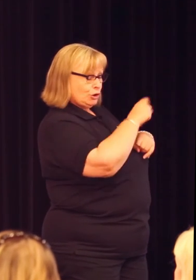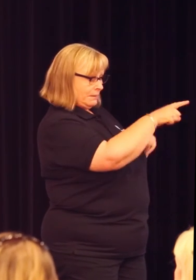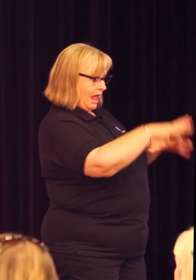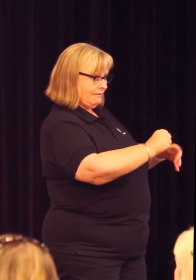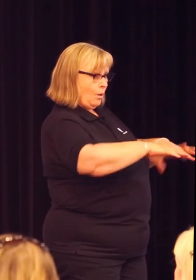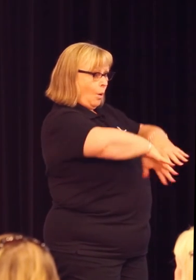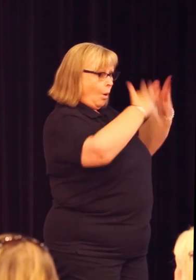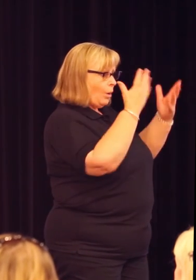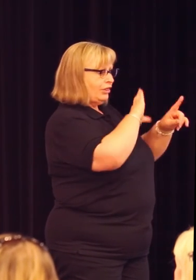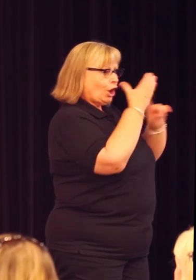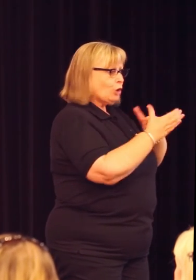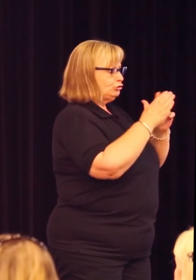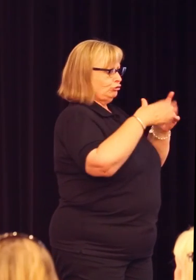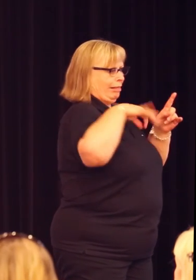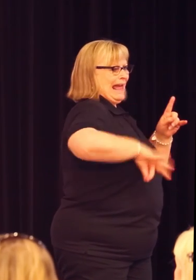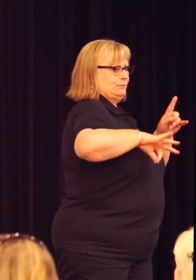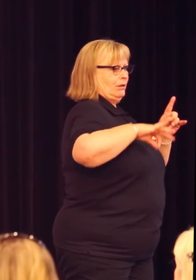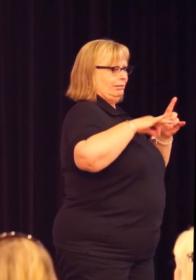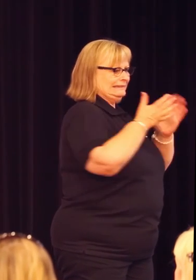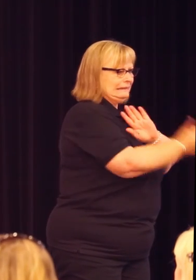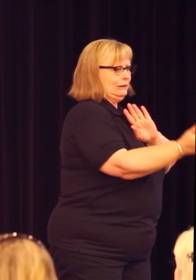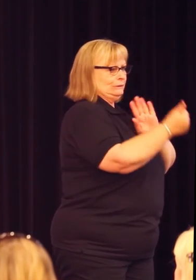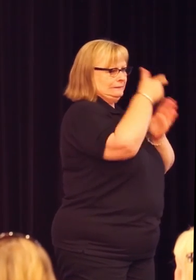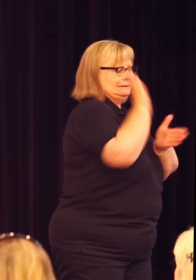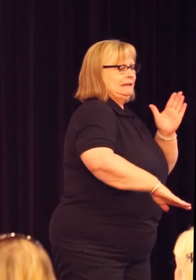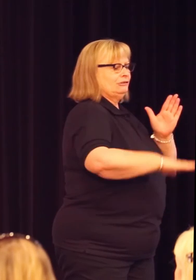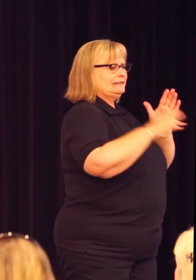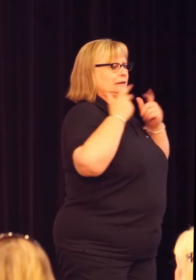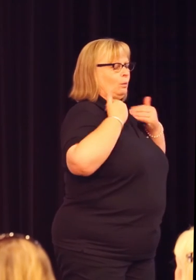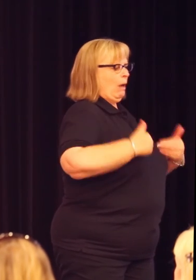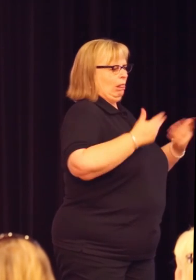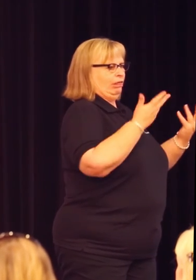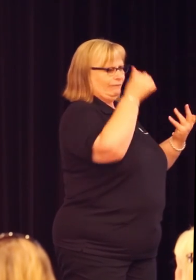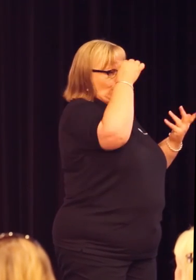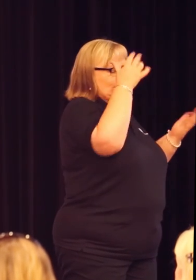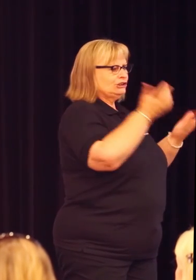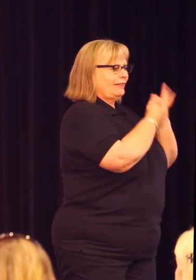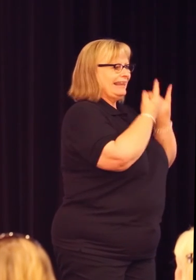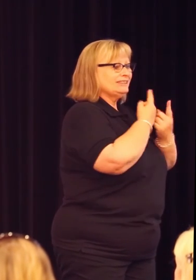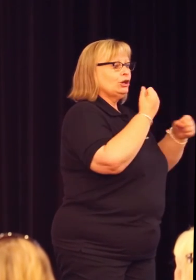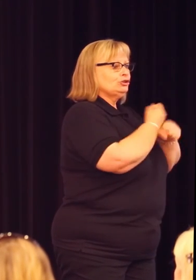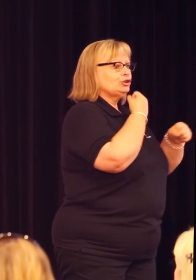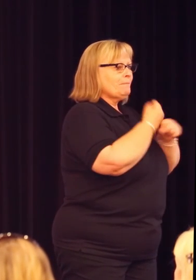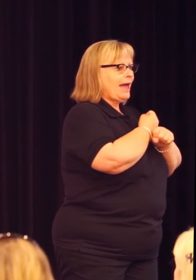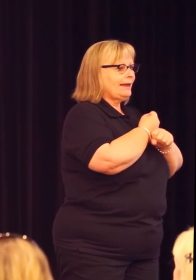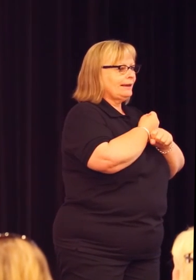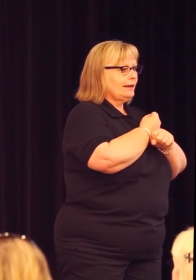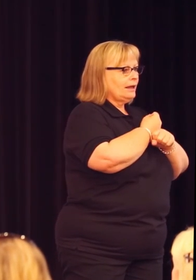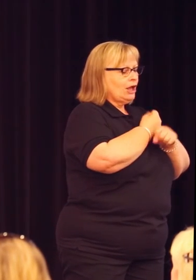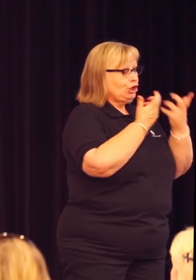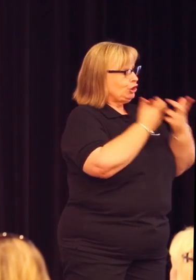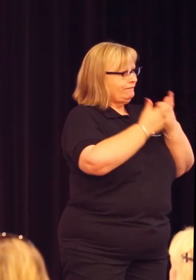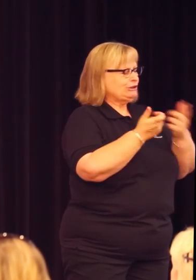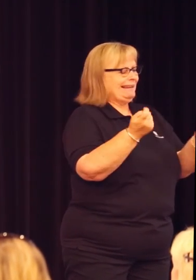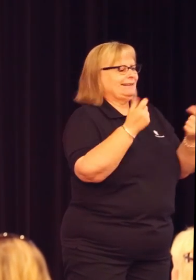cultural capital, all the skills, all the experience, all the wealth to make navigating that space seamless